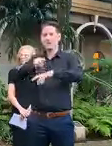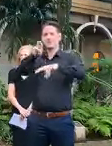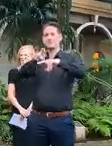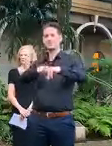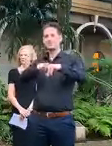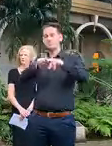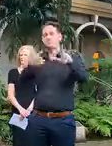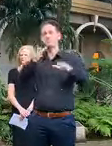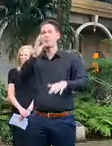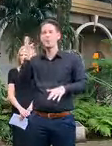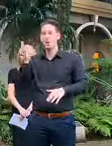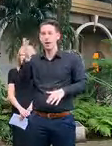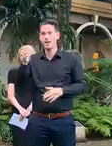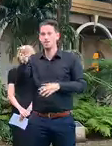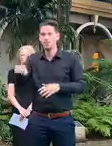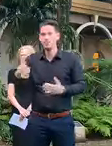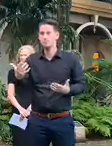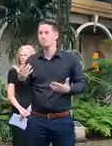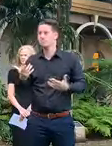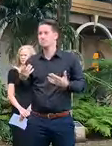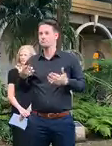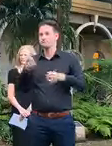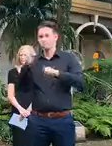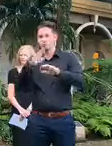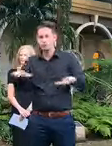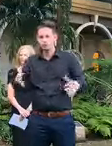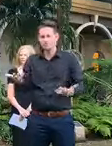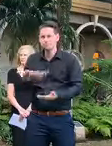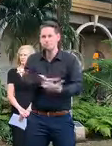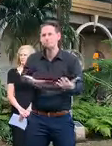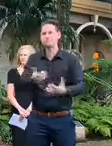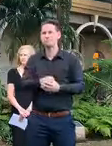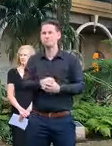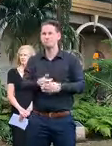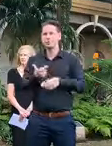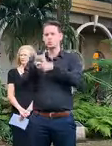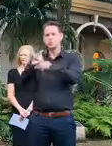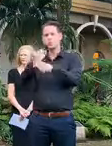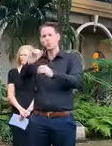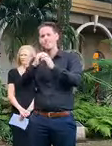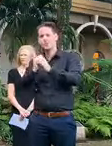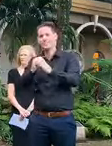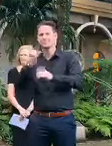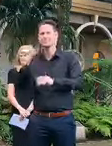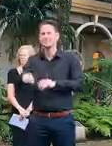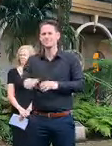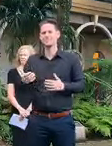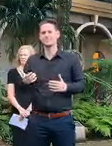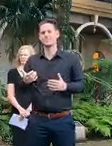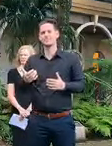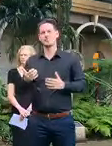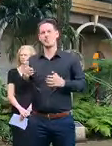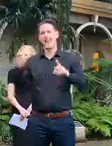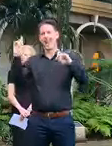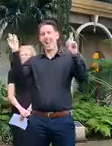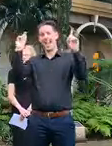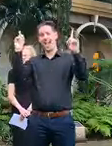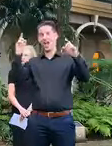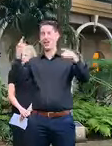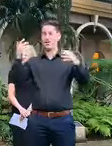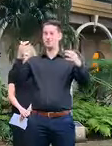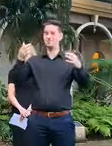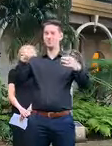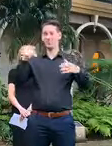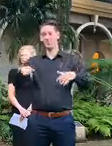have a glass of wine, spend time with your kids, talk to your friends, but honestly now is not the time.